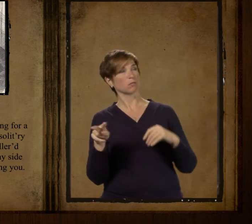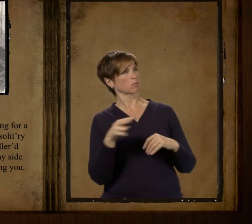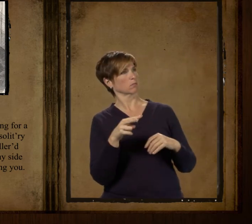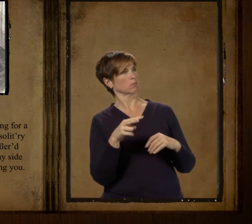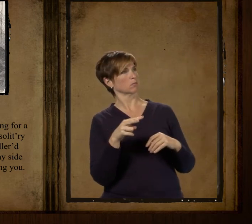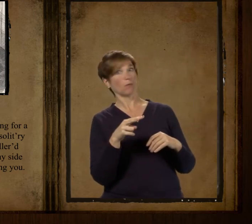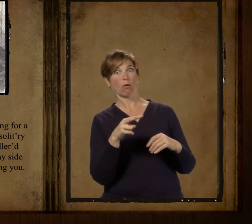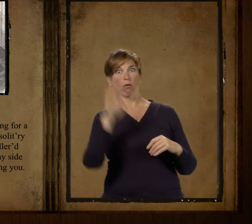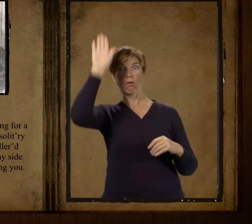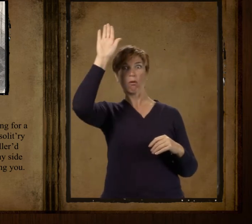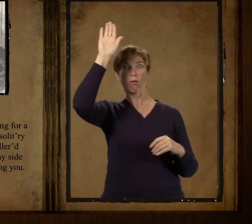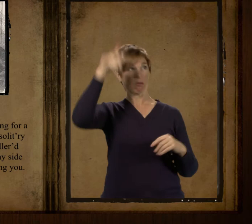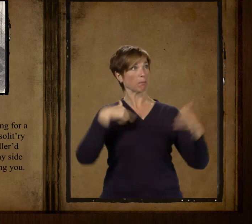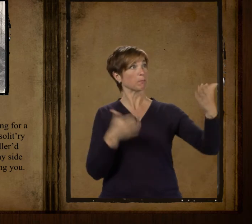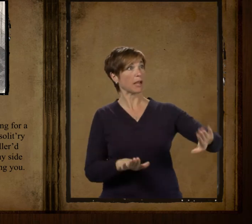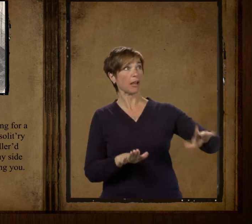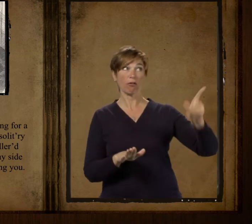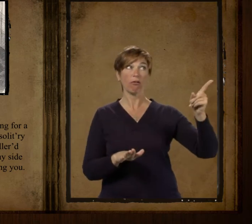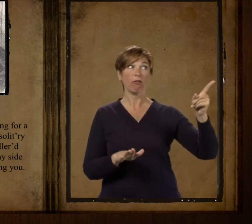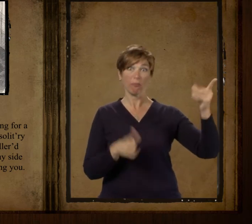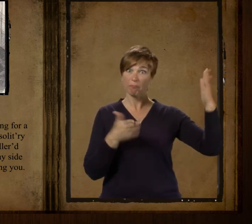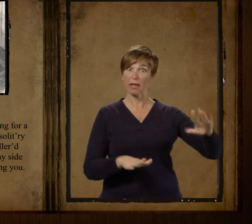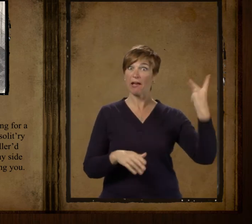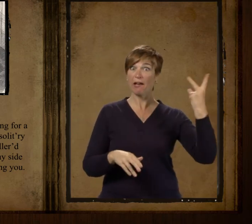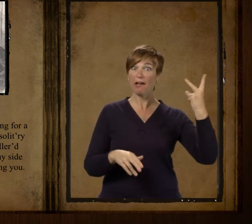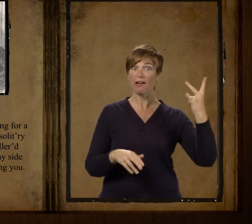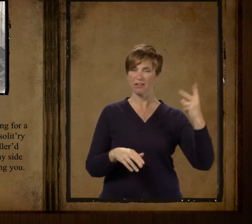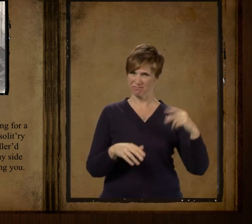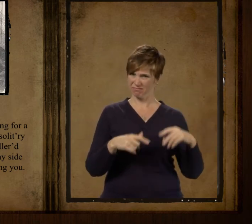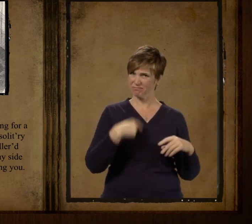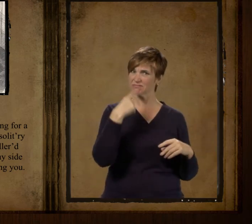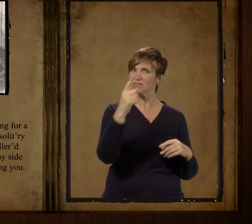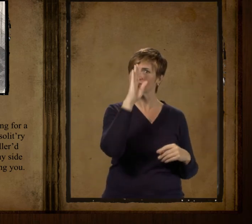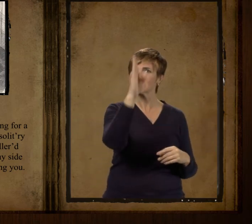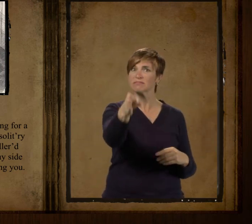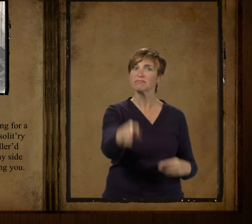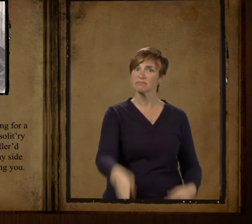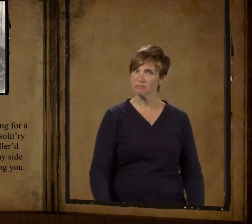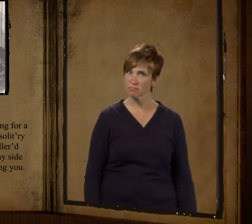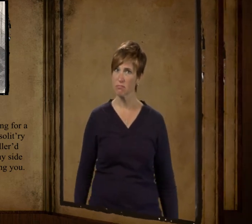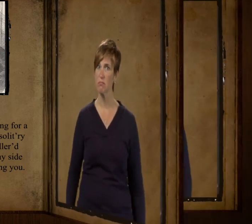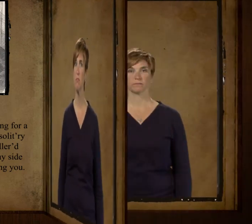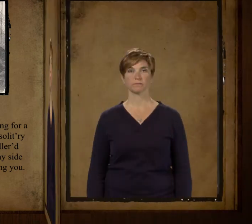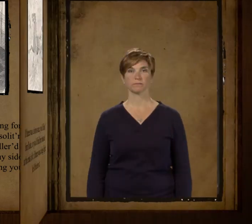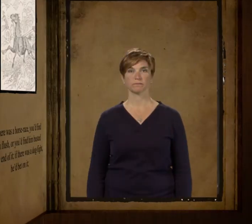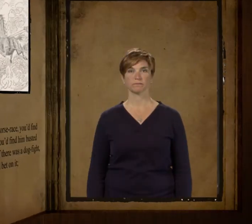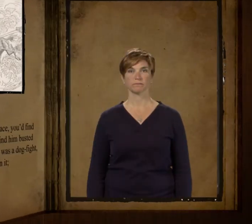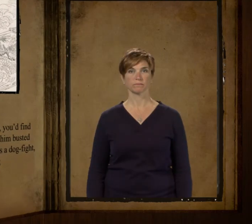that feller'd offer to bet on it and take any side you please as i was just telling you